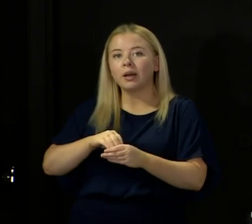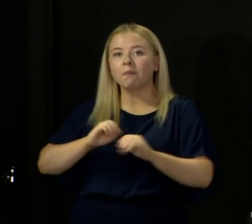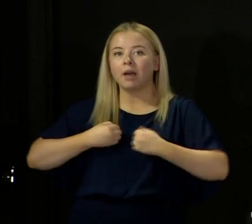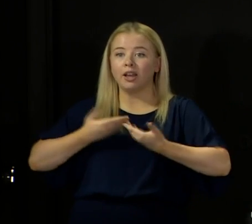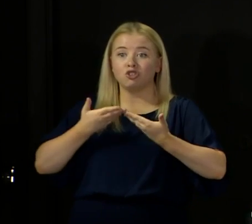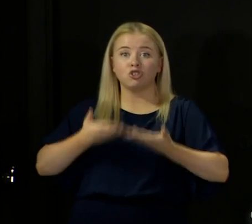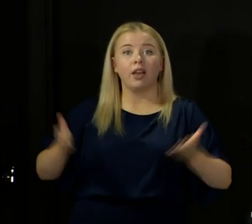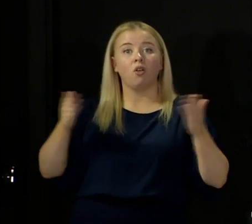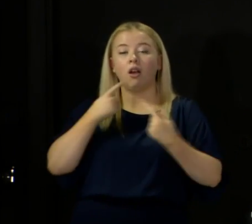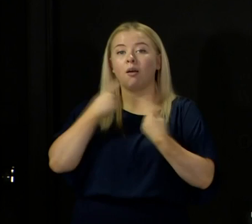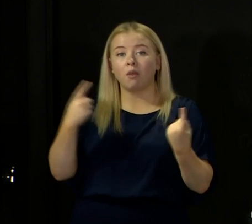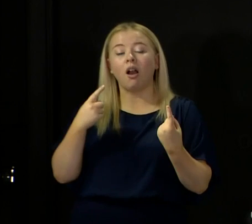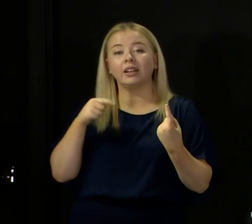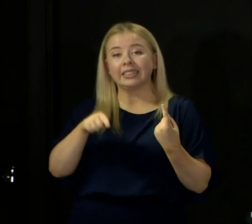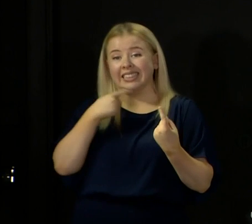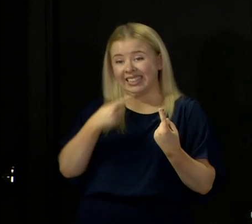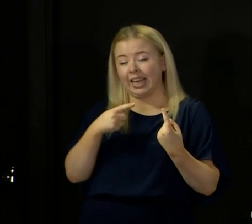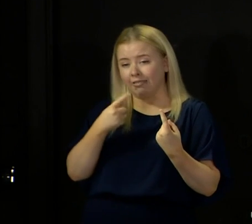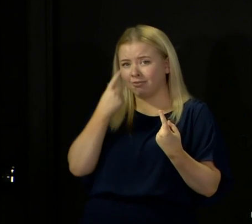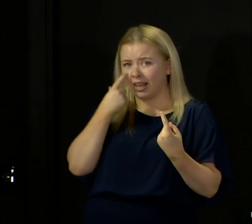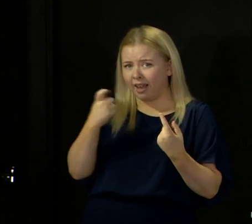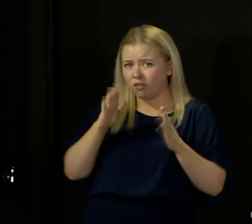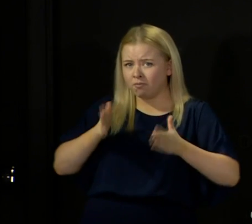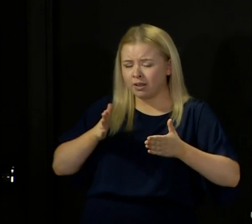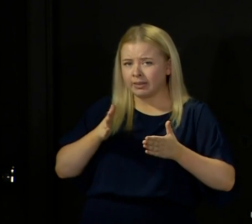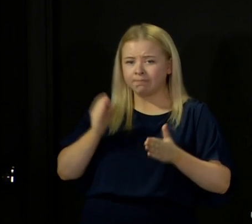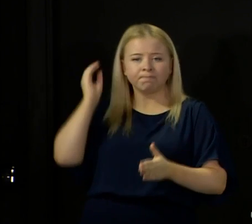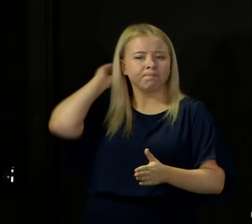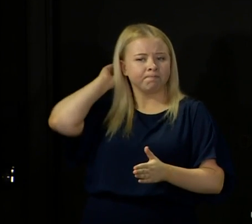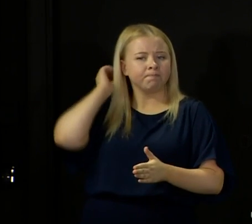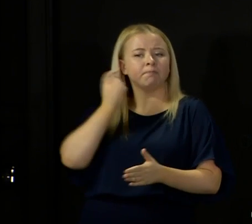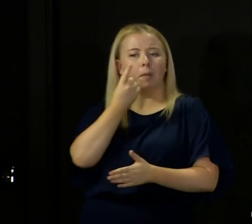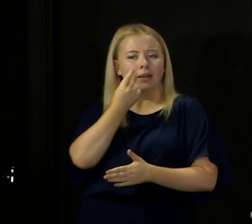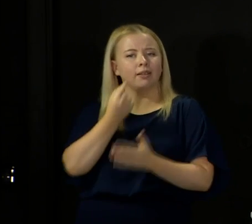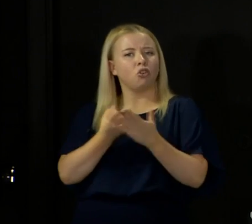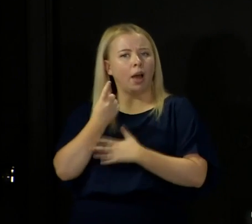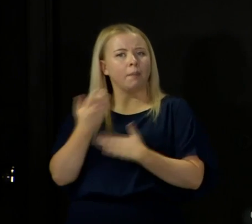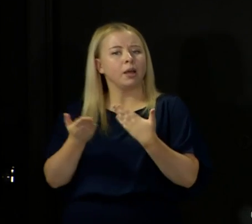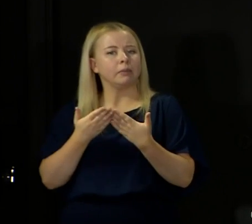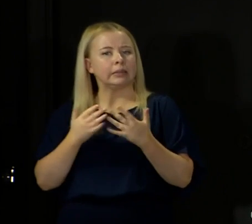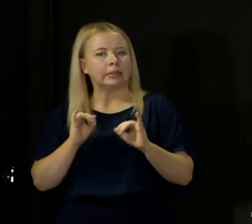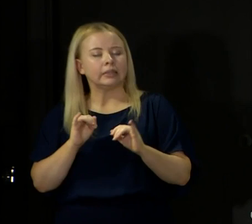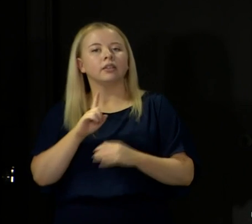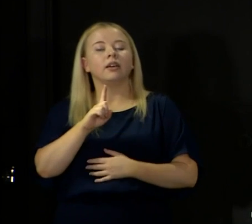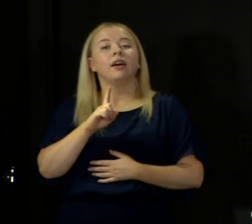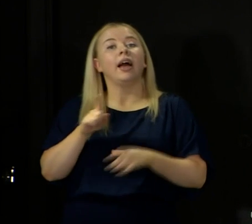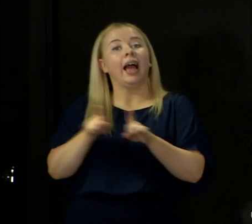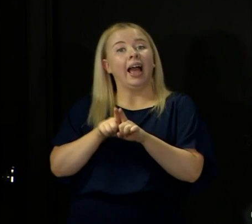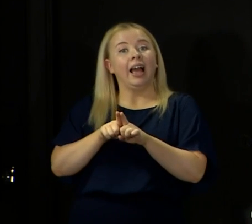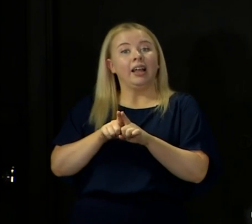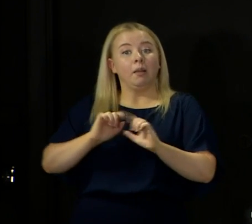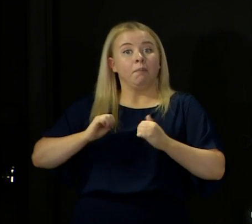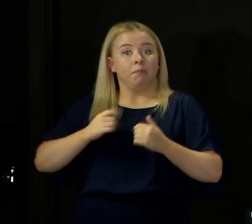complacent about Russian interference. Although I would say that the Scottish independence movement and the kind of values I and my party